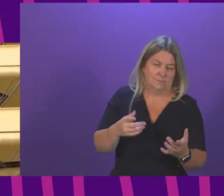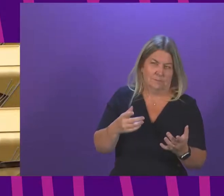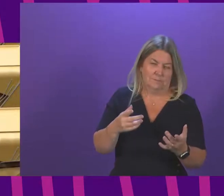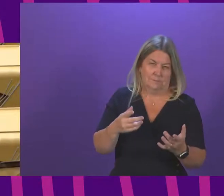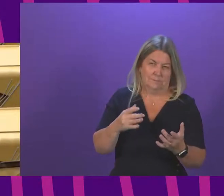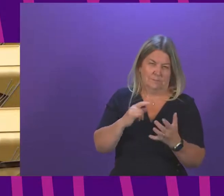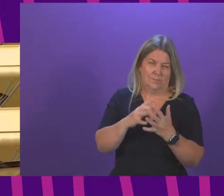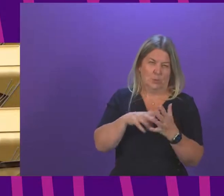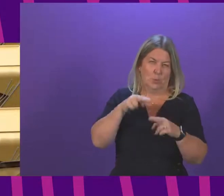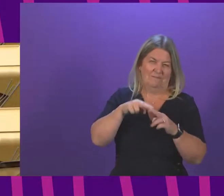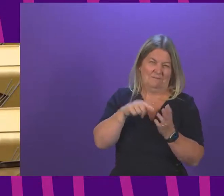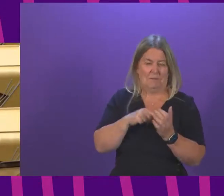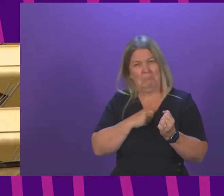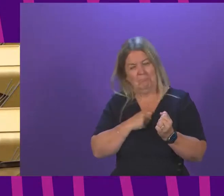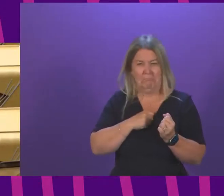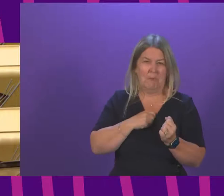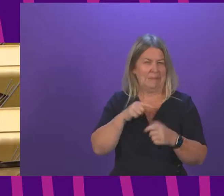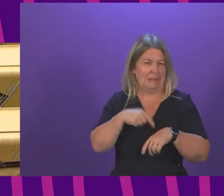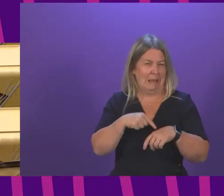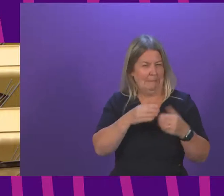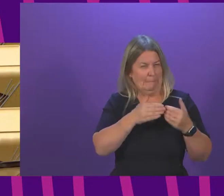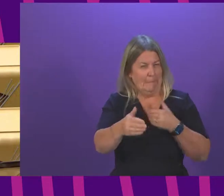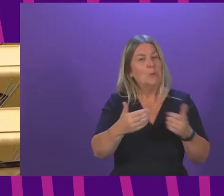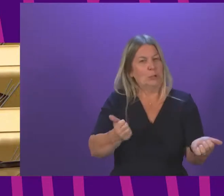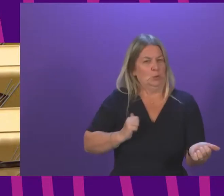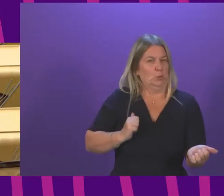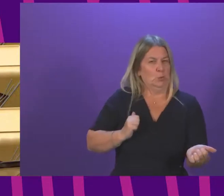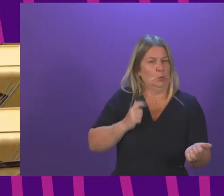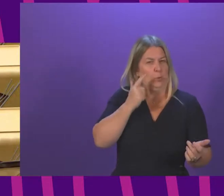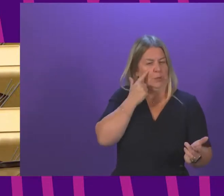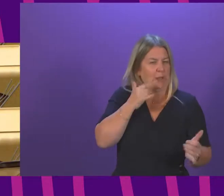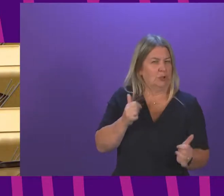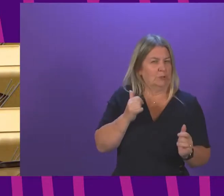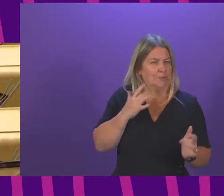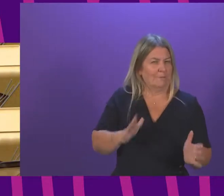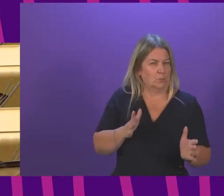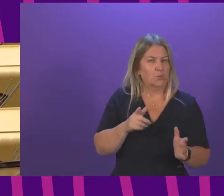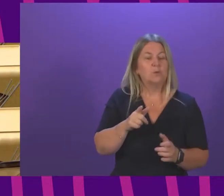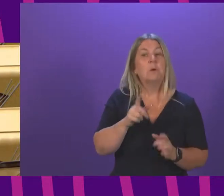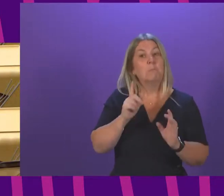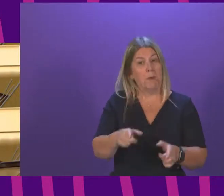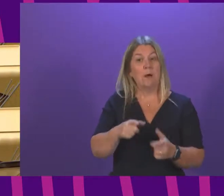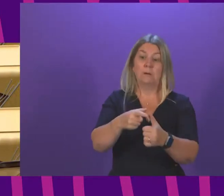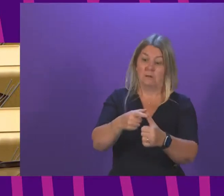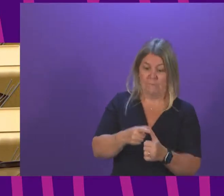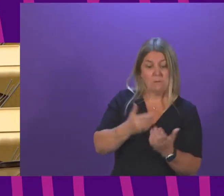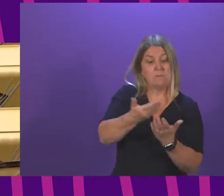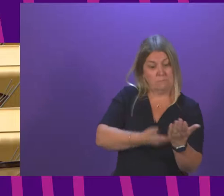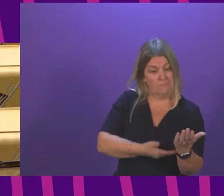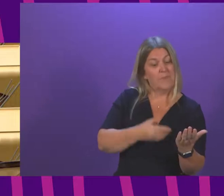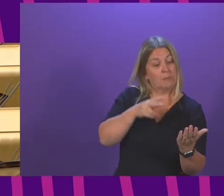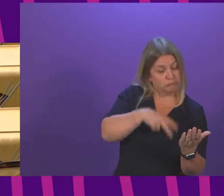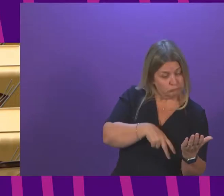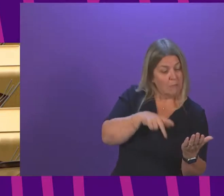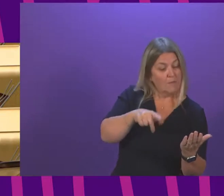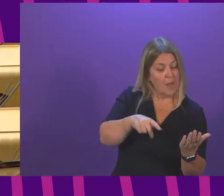degree of time into that, that there is due time for consideration. But the advanced payment scheme has paid very quickly in relation to